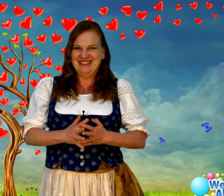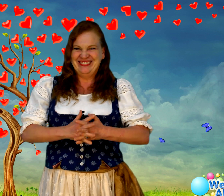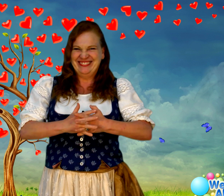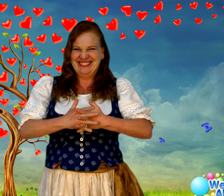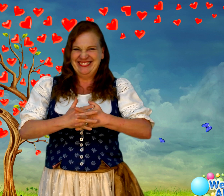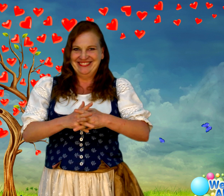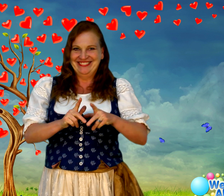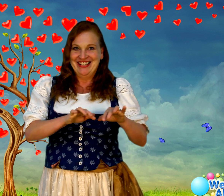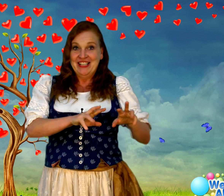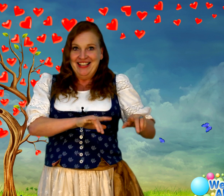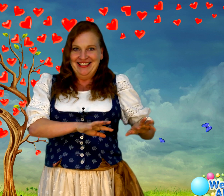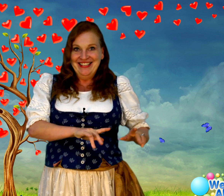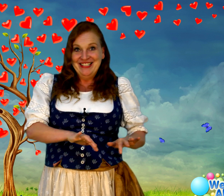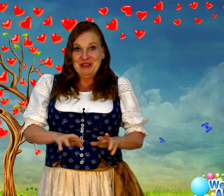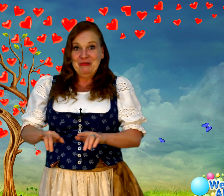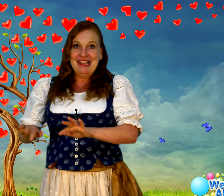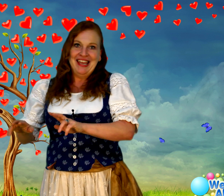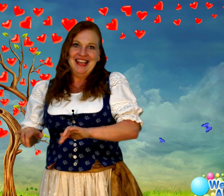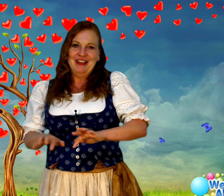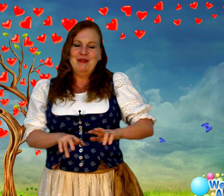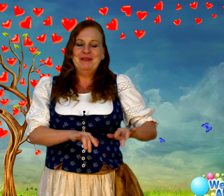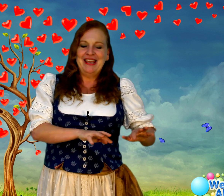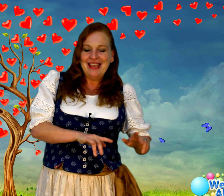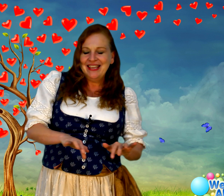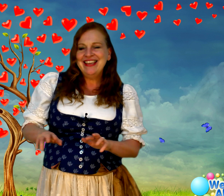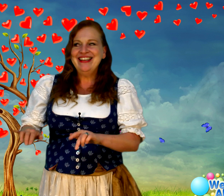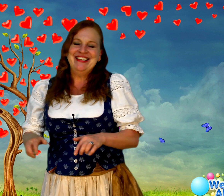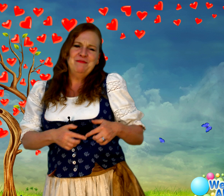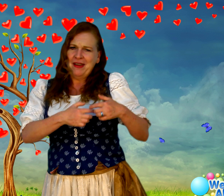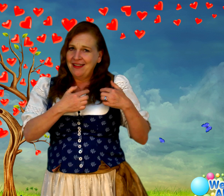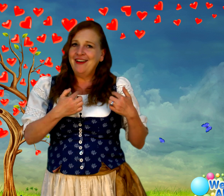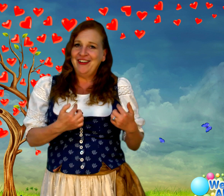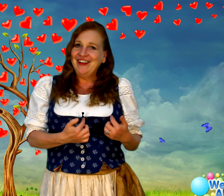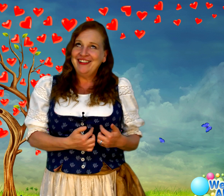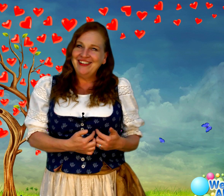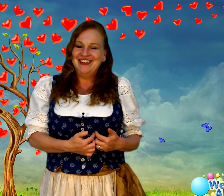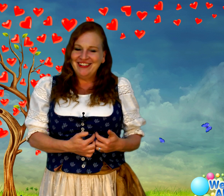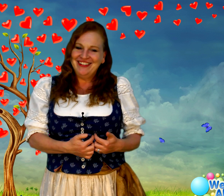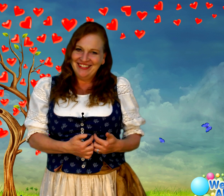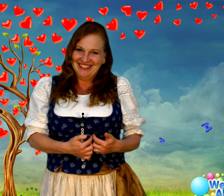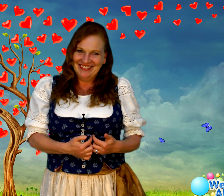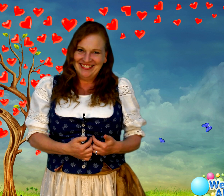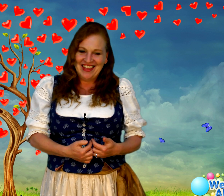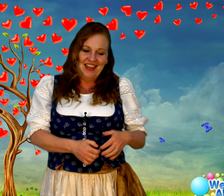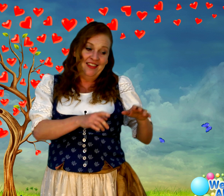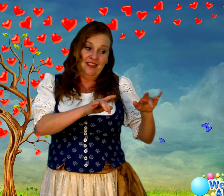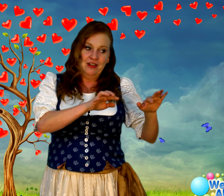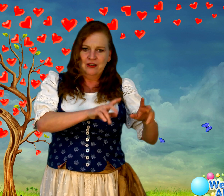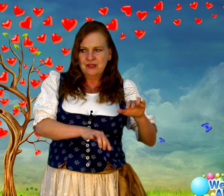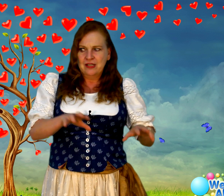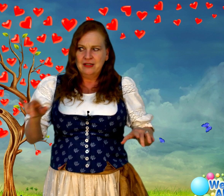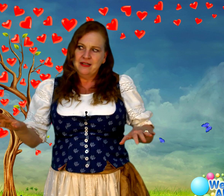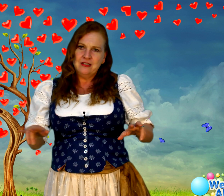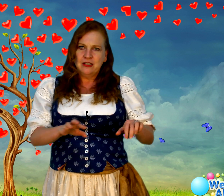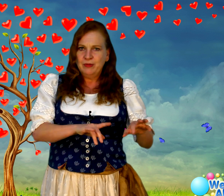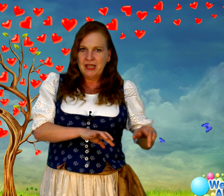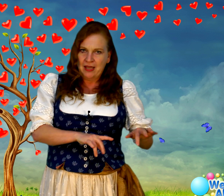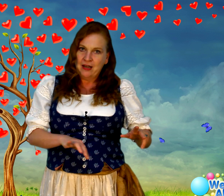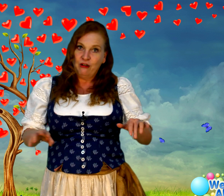There's a little piano playing in my heart. There's a little piano